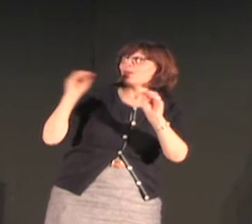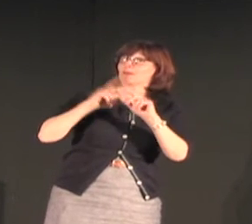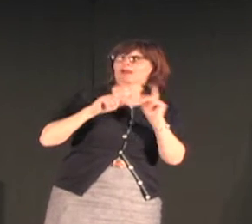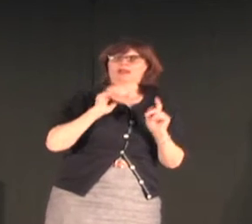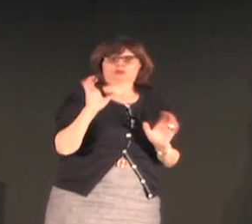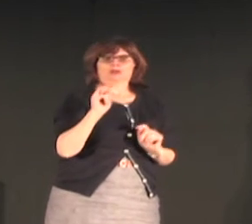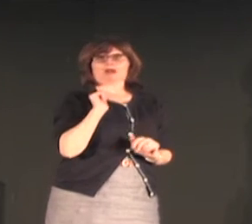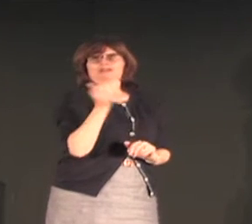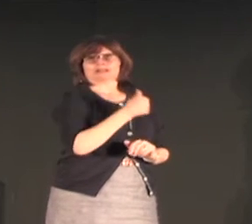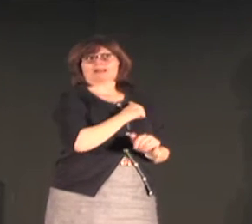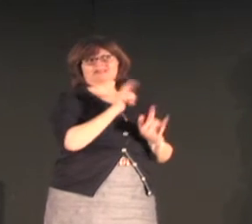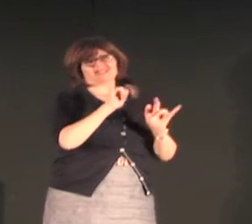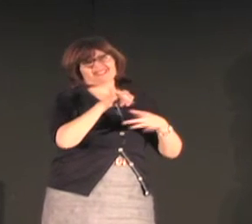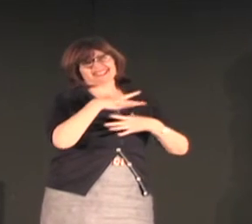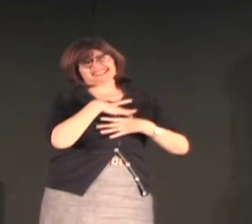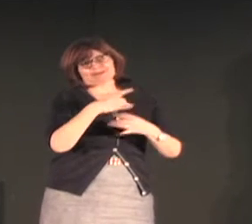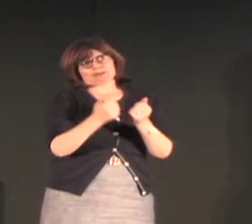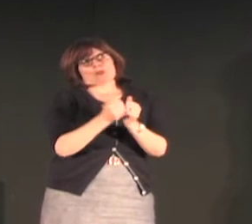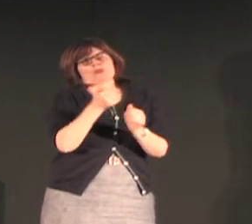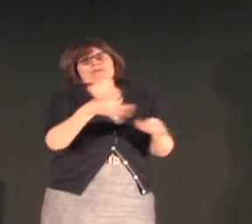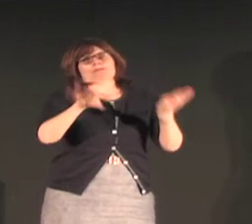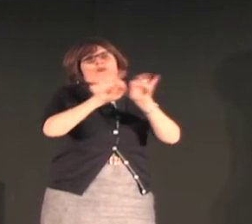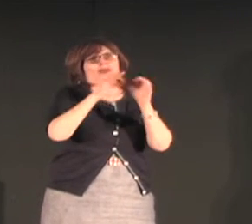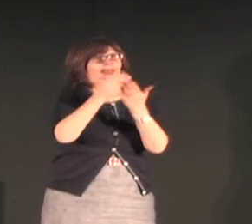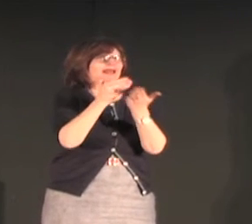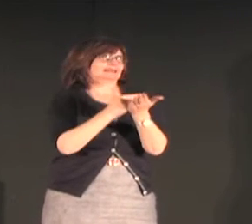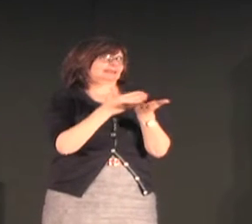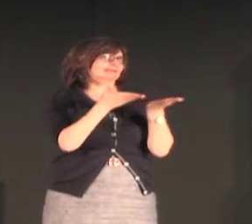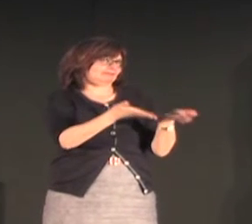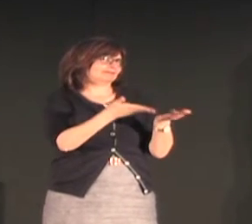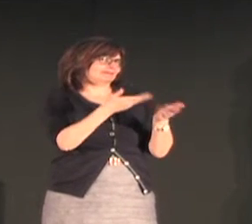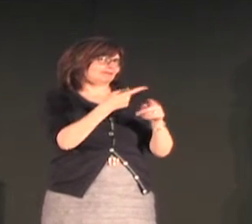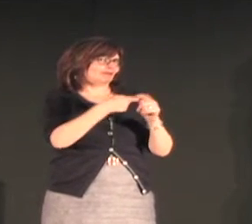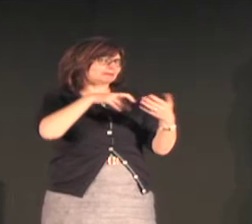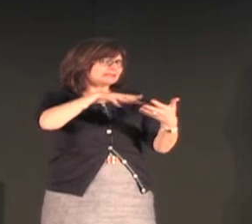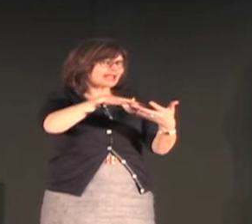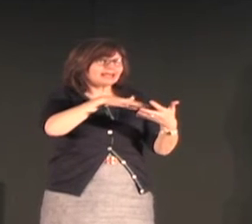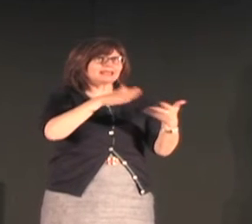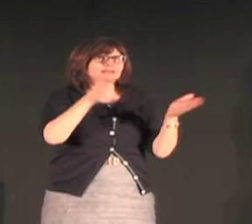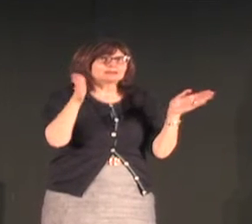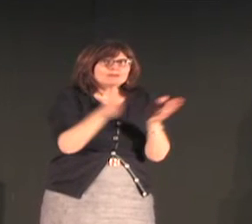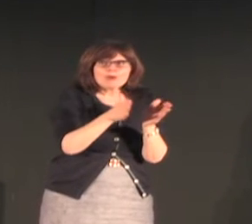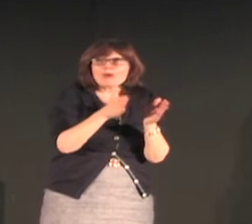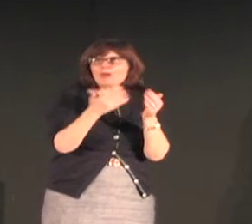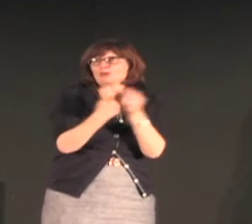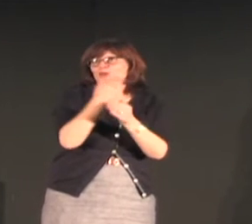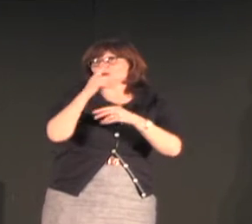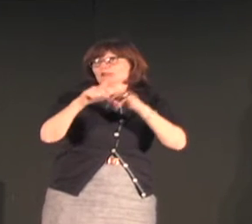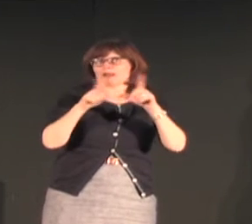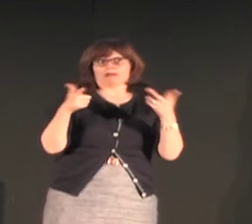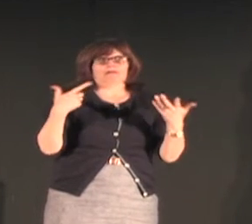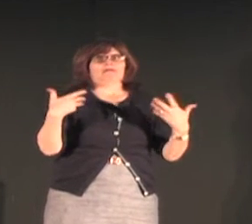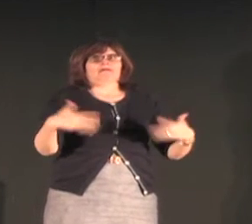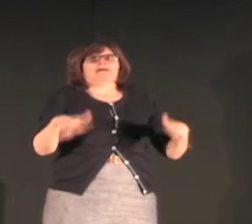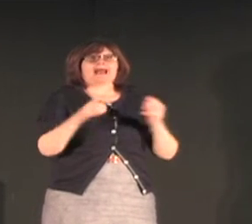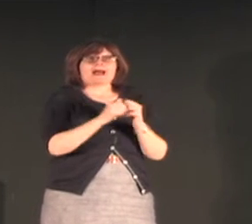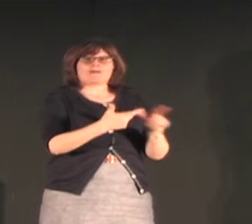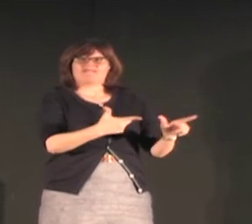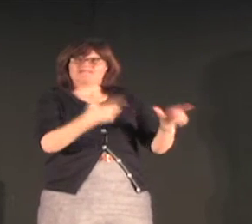this does not come from any pressure outside of the community of users it comes from the motivation of these people